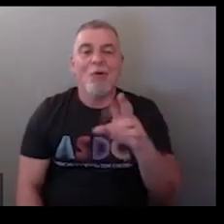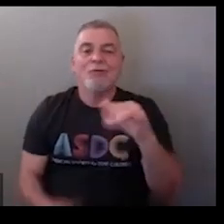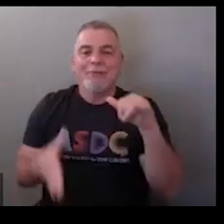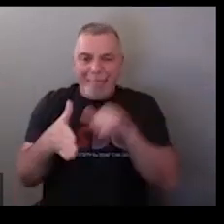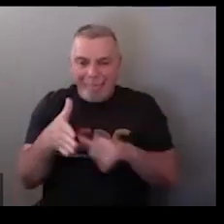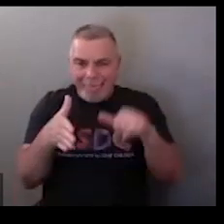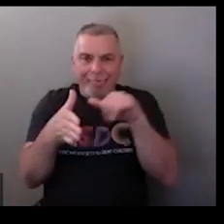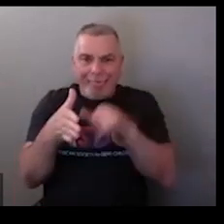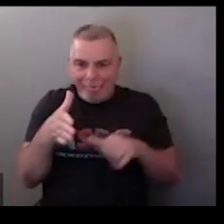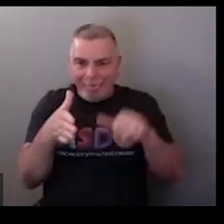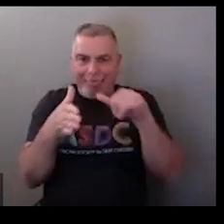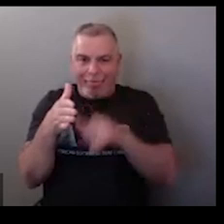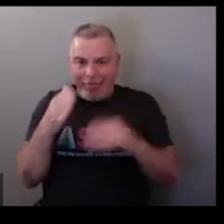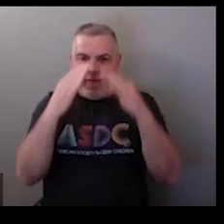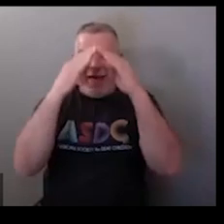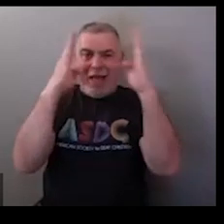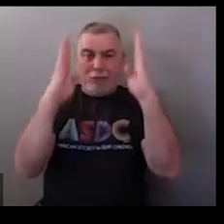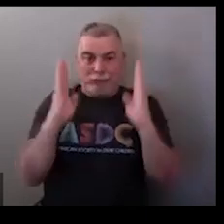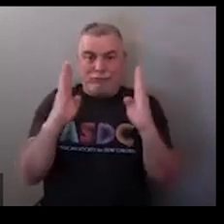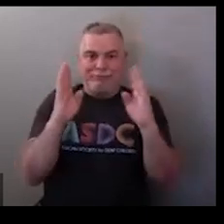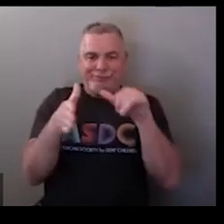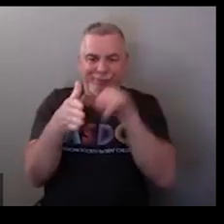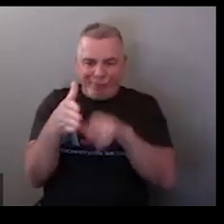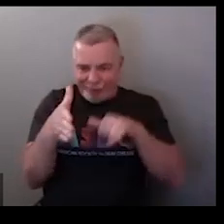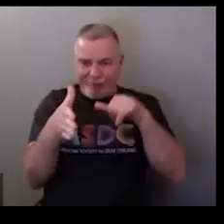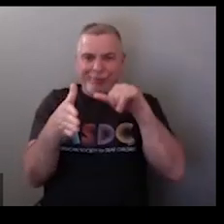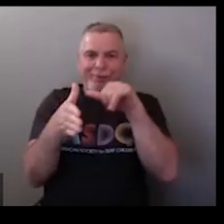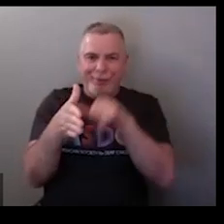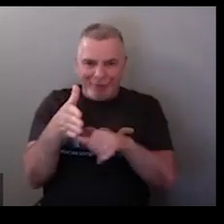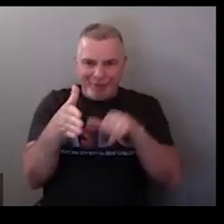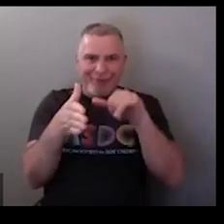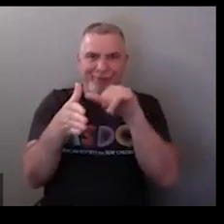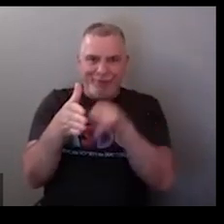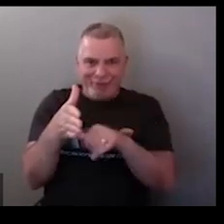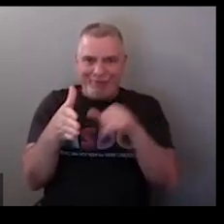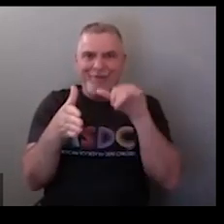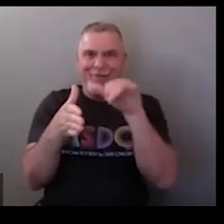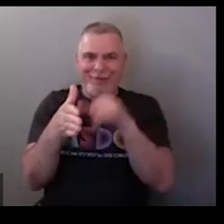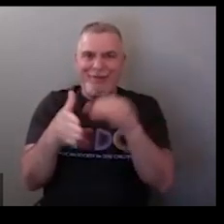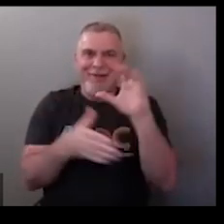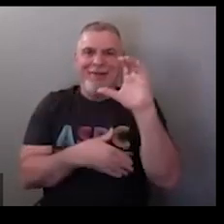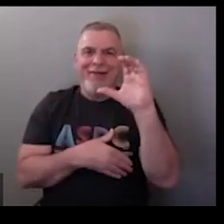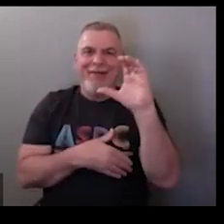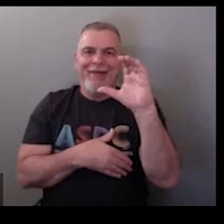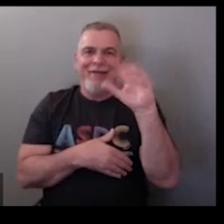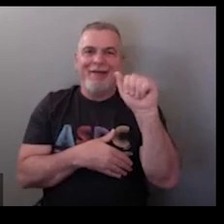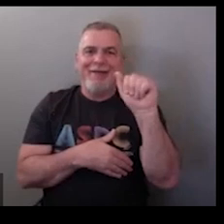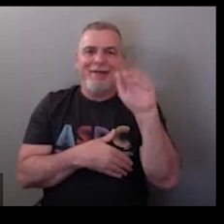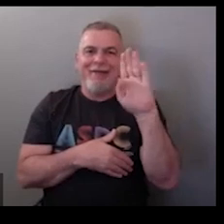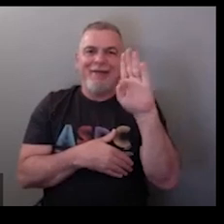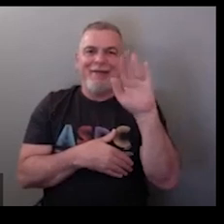or explain it or another thing that people are talking about is like you stay in the house so you have like one wall of your house